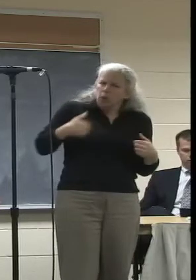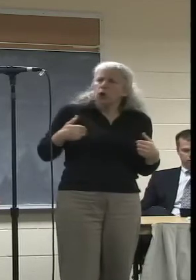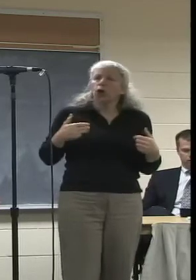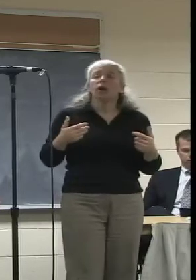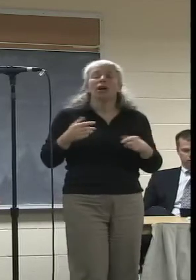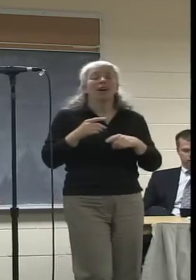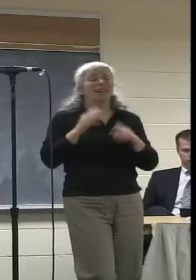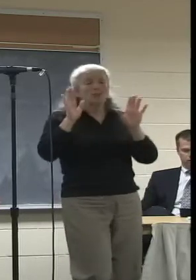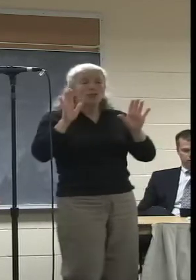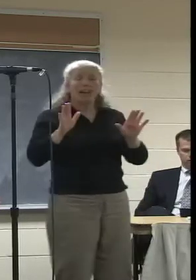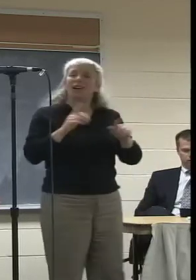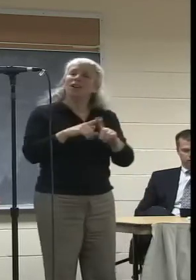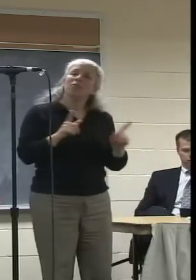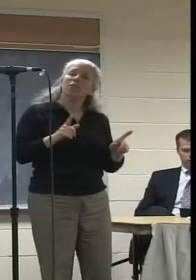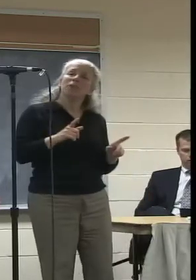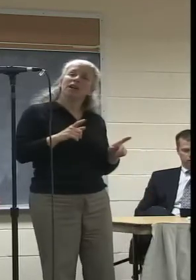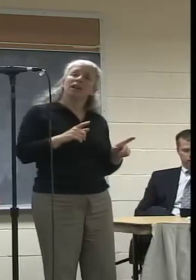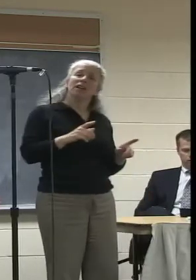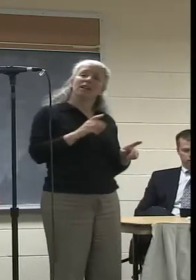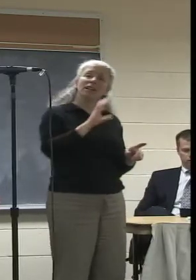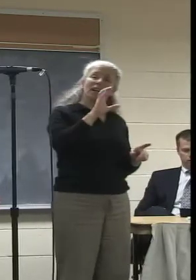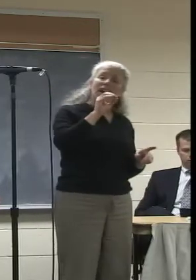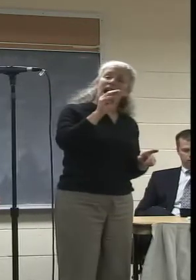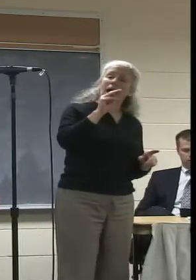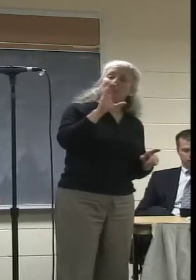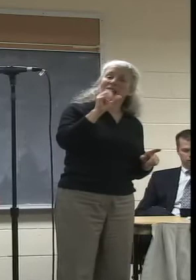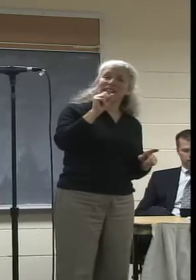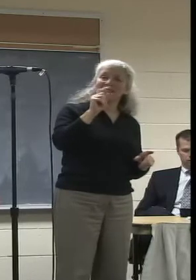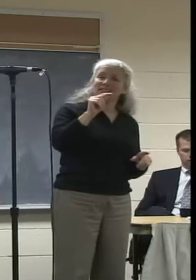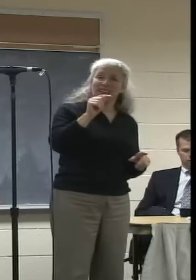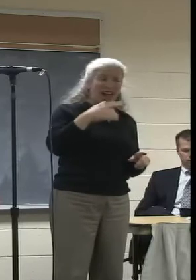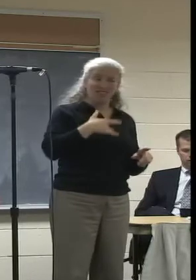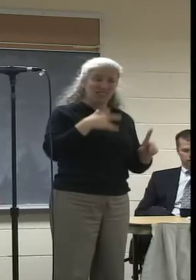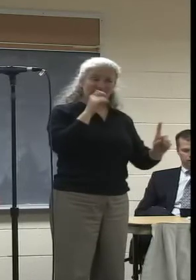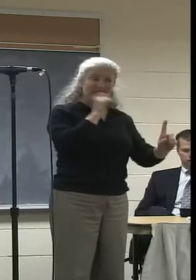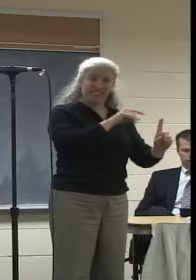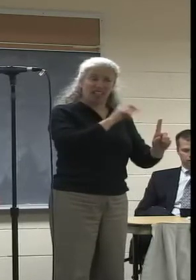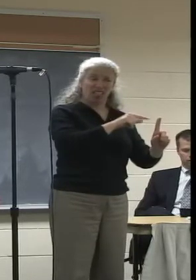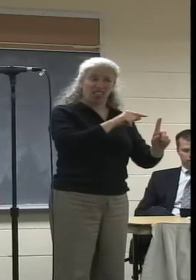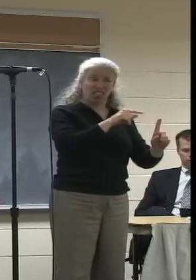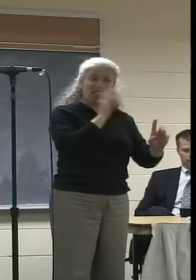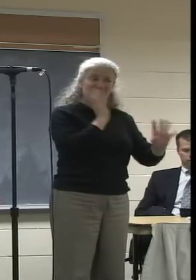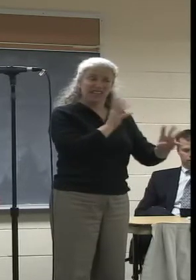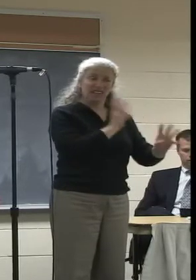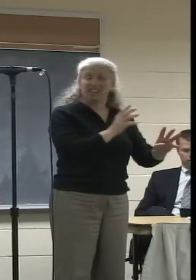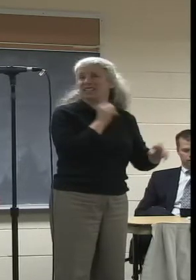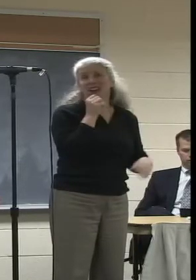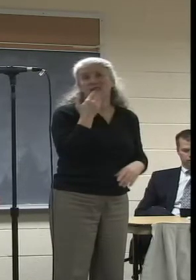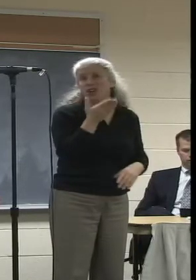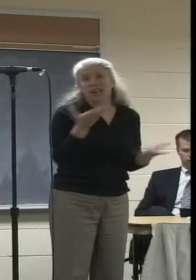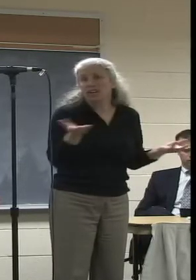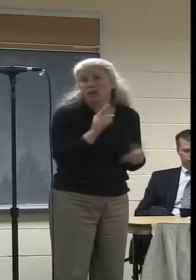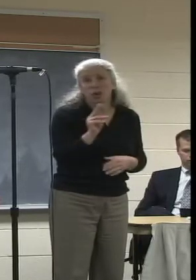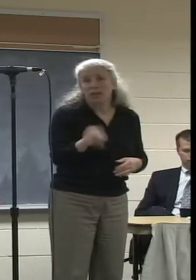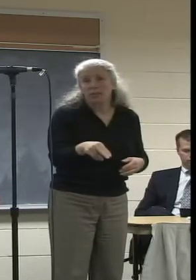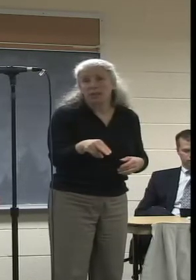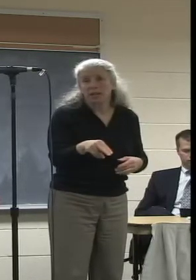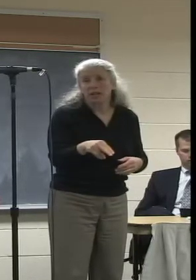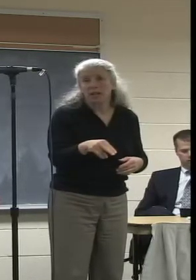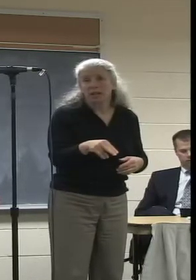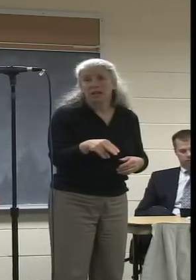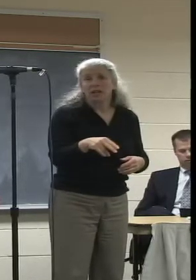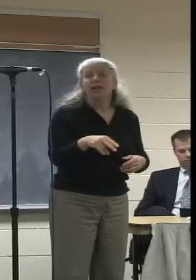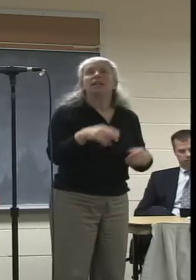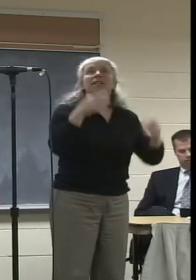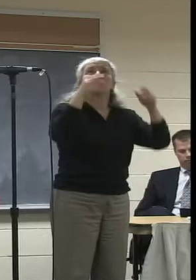signal is poor in the city of Northampton. And I say that because you'll flip on a channel and it's just like satellite. You see